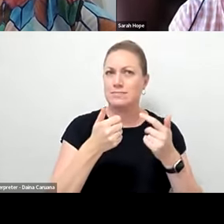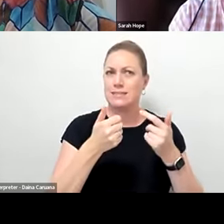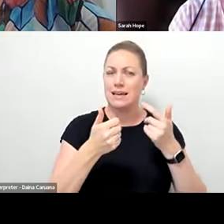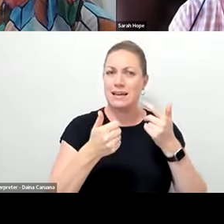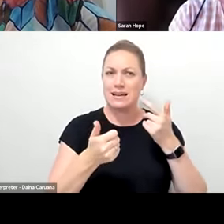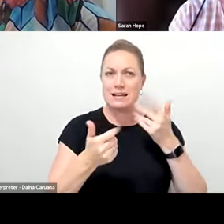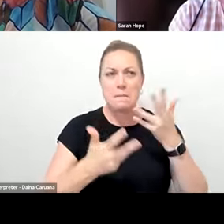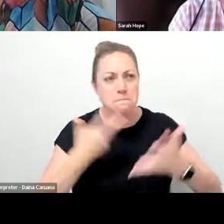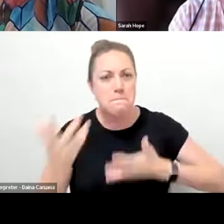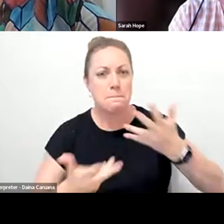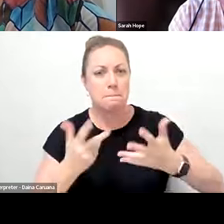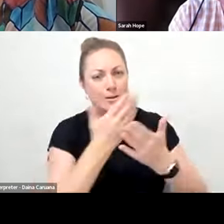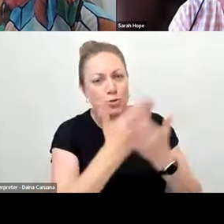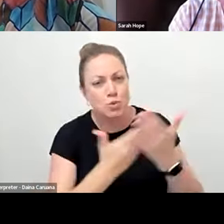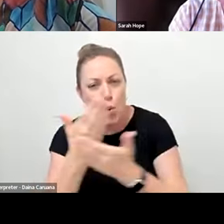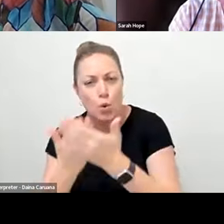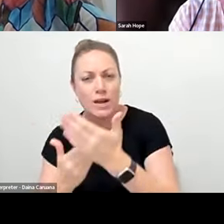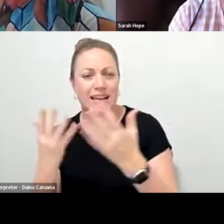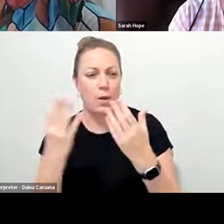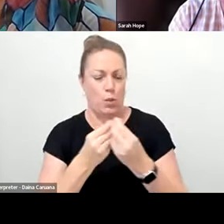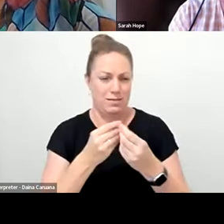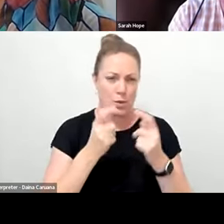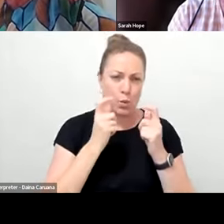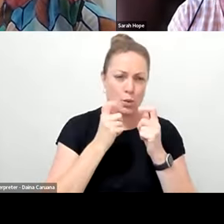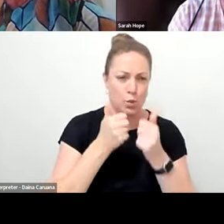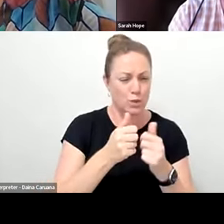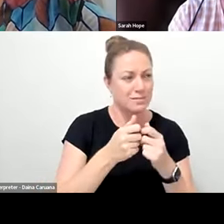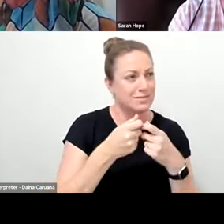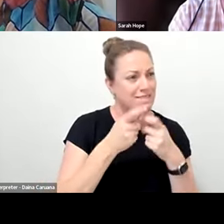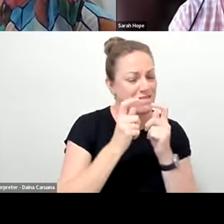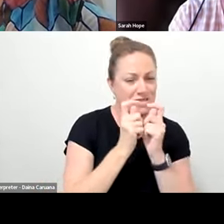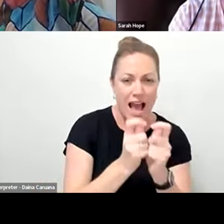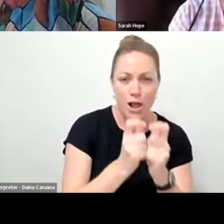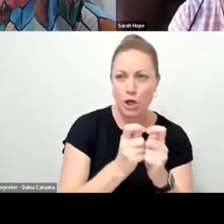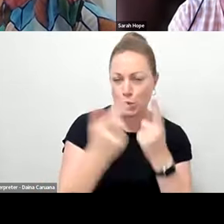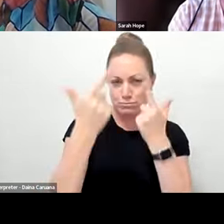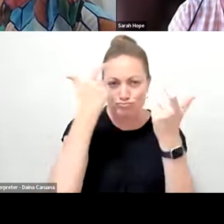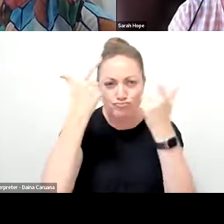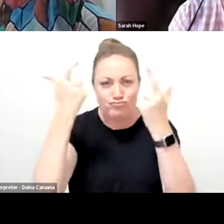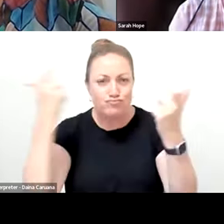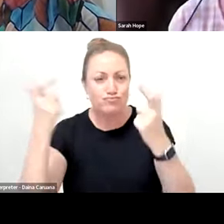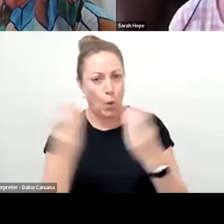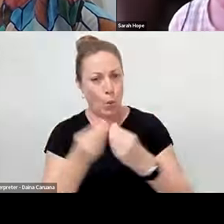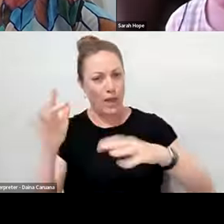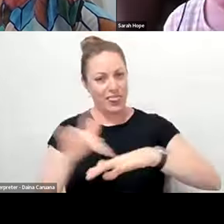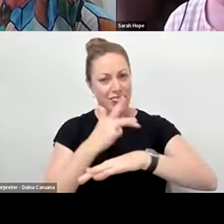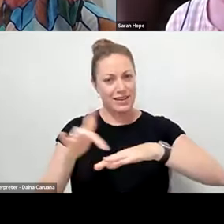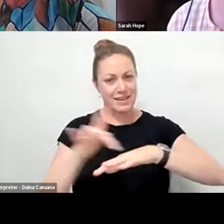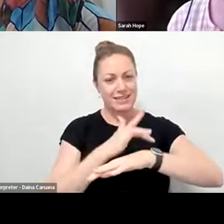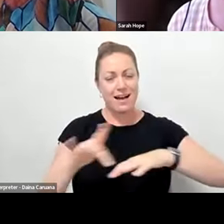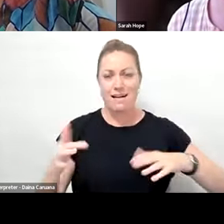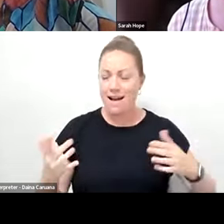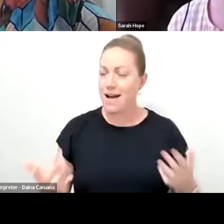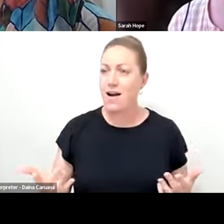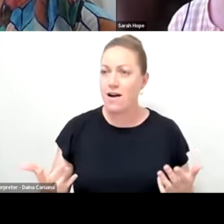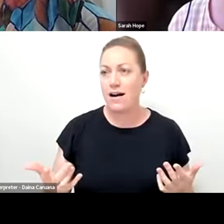with a bit of production value and innovation and theatricality thrown into it. Um,